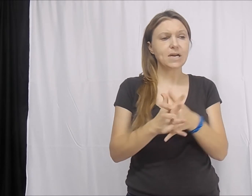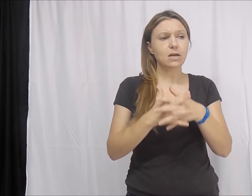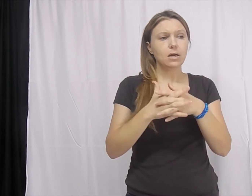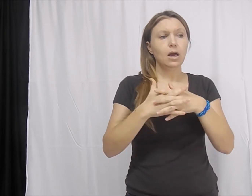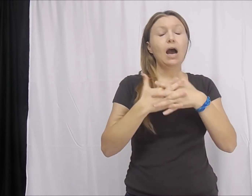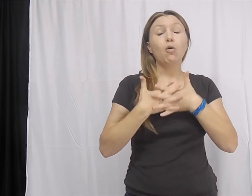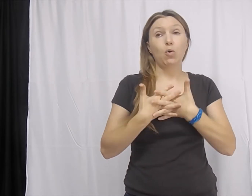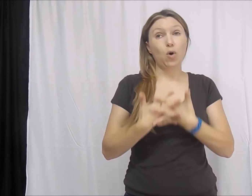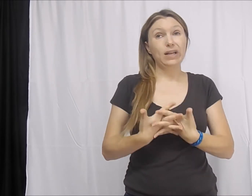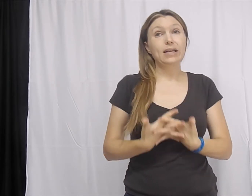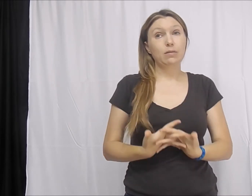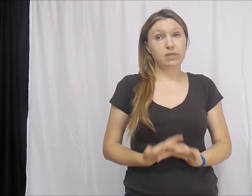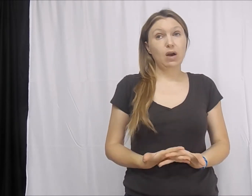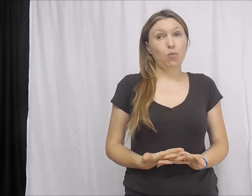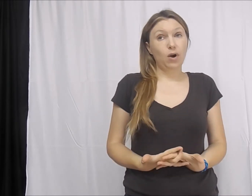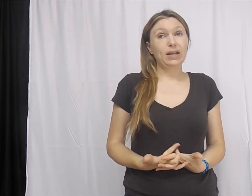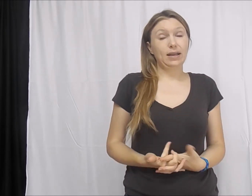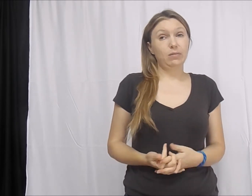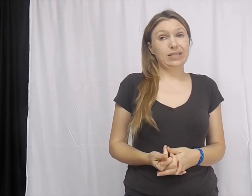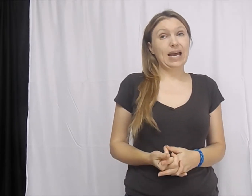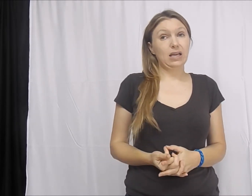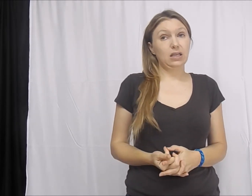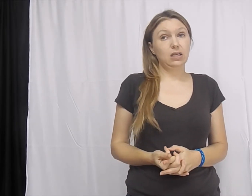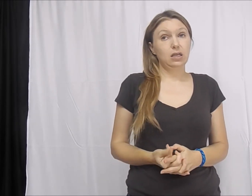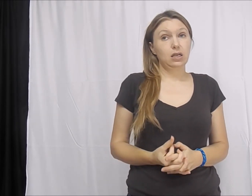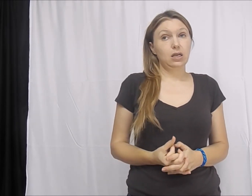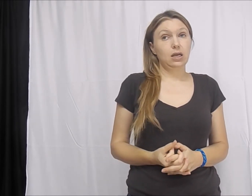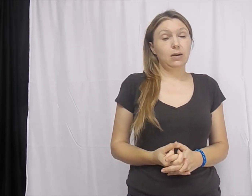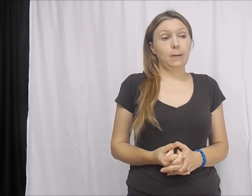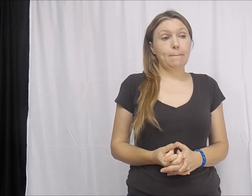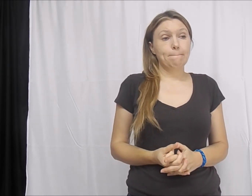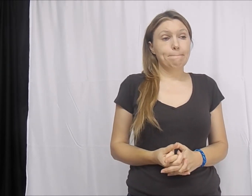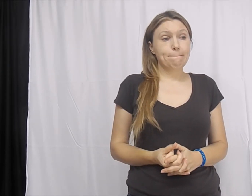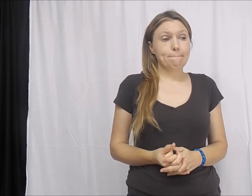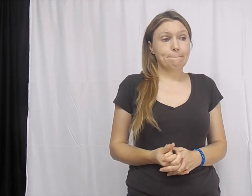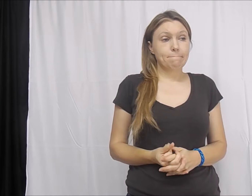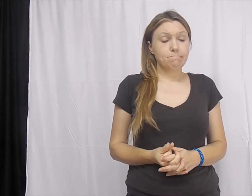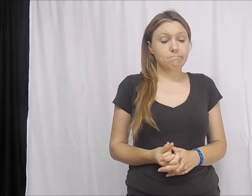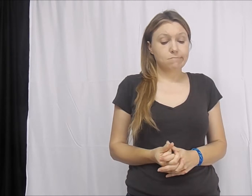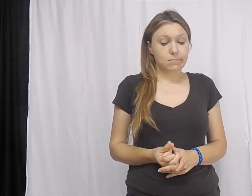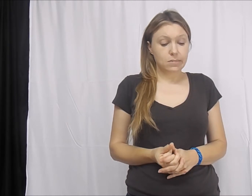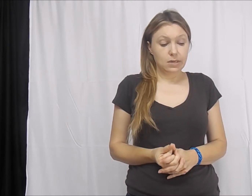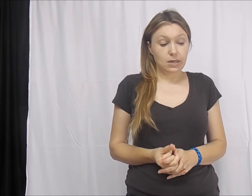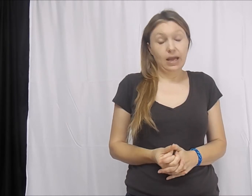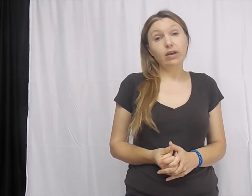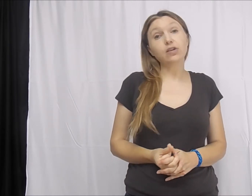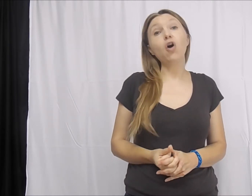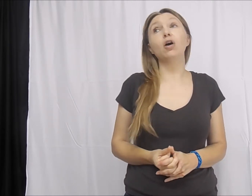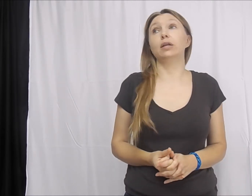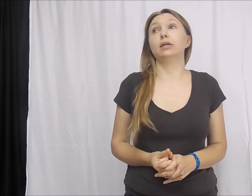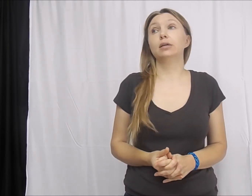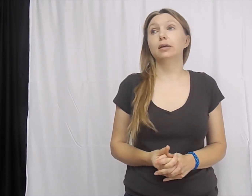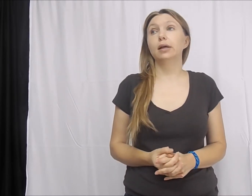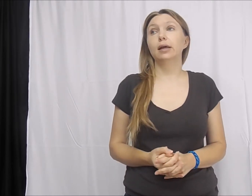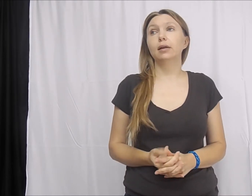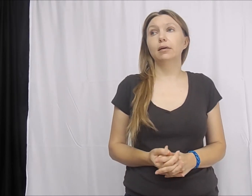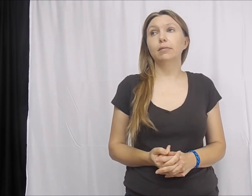Oh, I wanted him, I wanted him dead. And, um, and now he's gone. And, um,